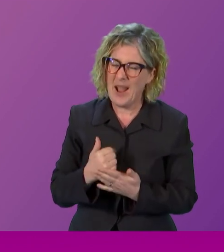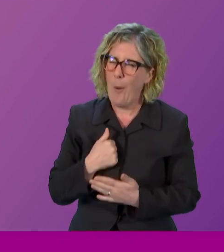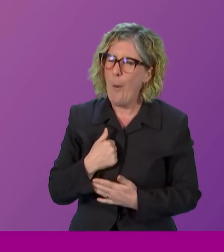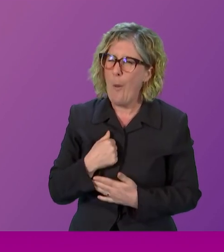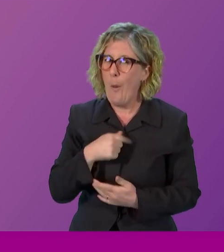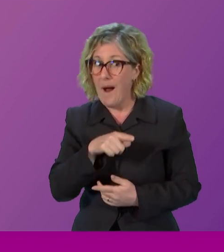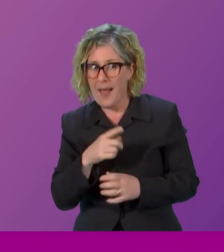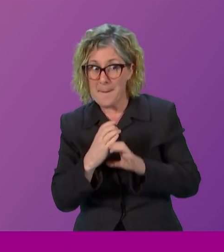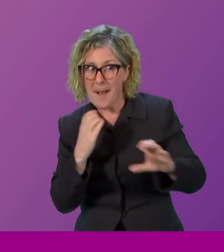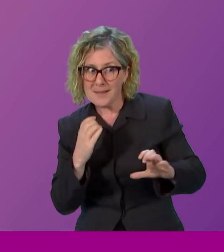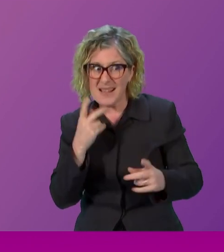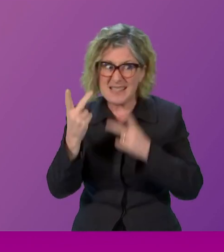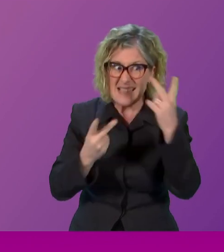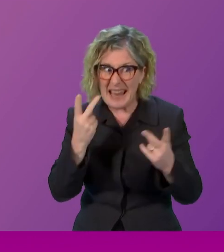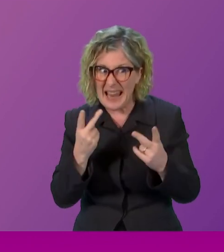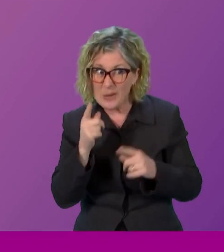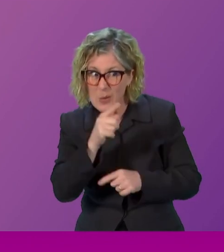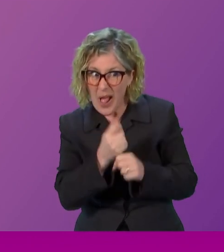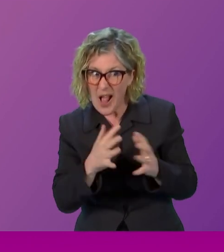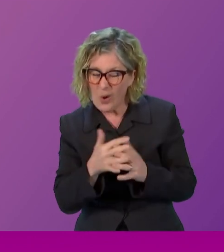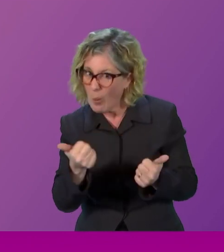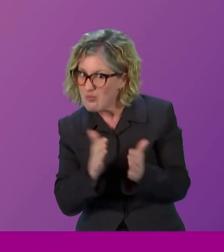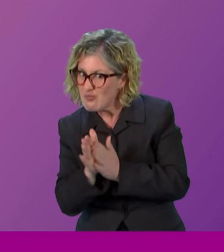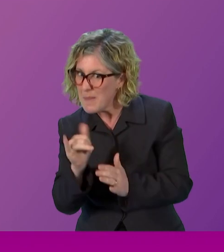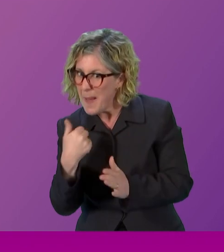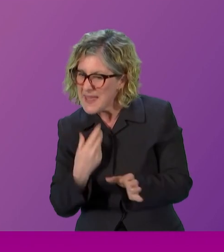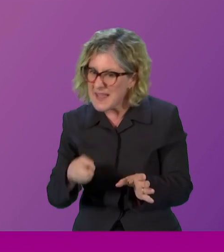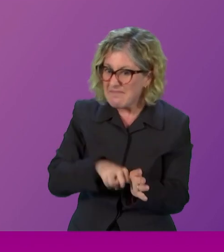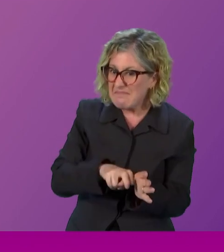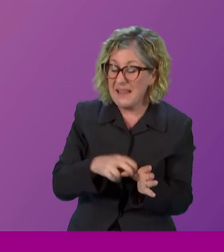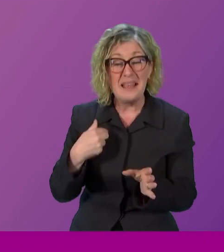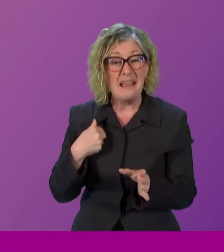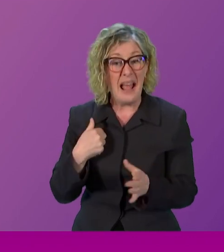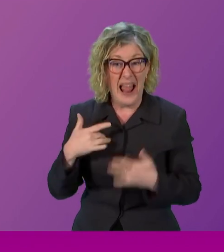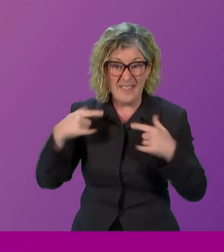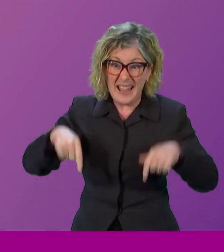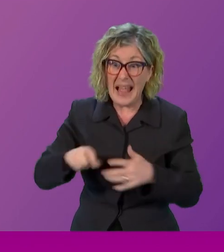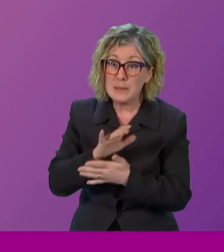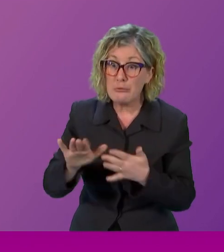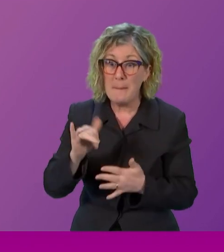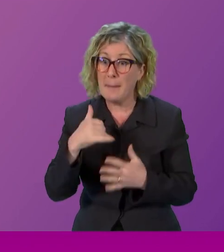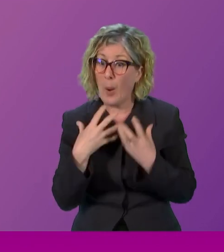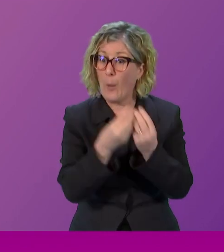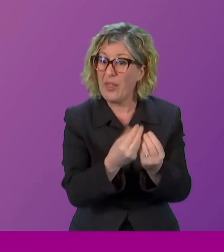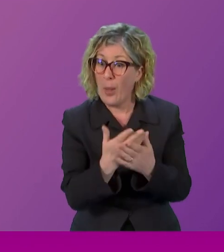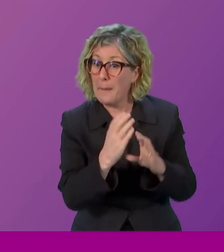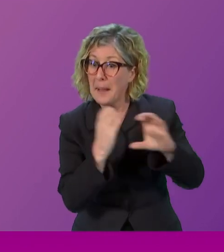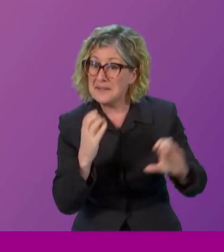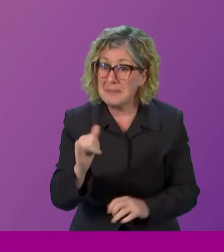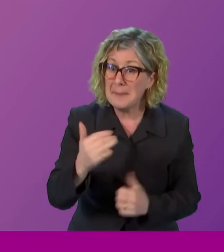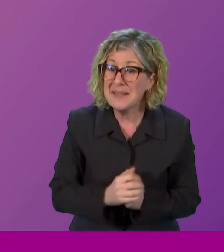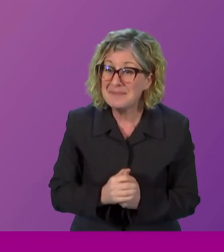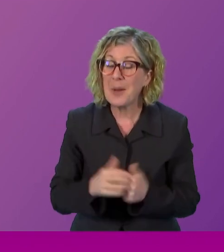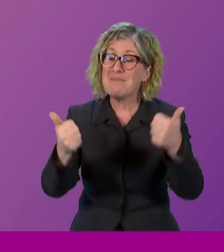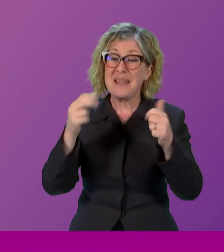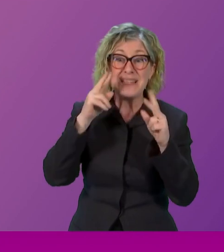So even though I live in Edinburgh, you might find me on one later. Anyway, I will see you soon in the garden lobby. Take